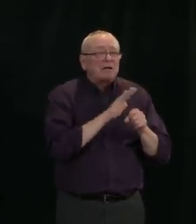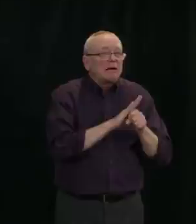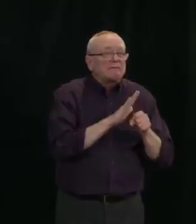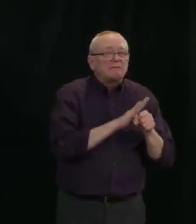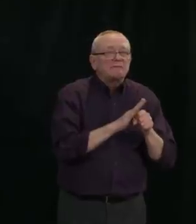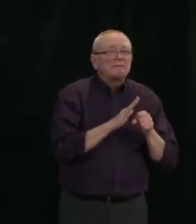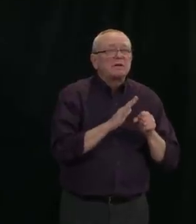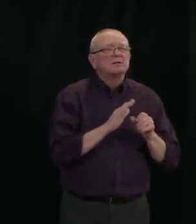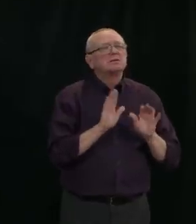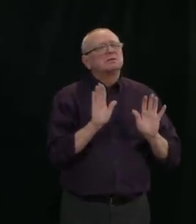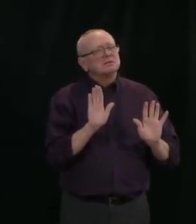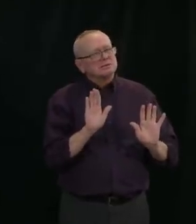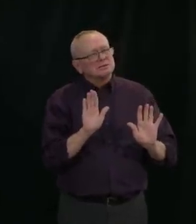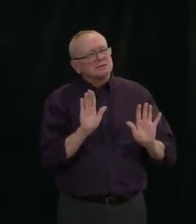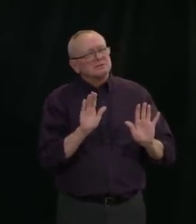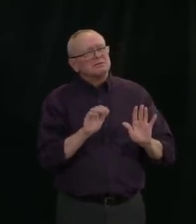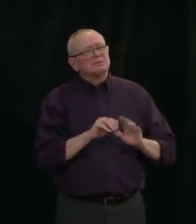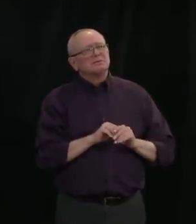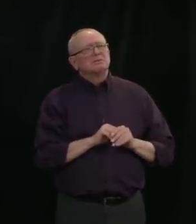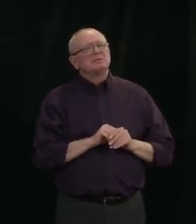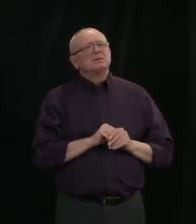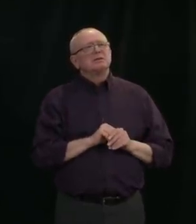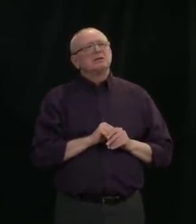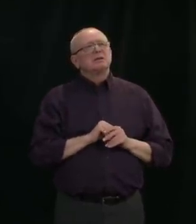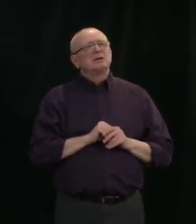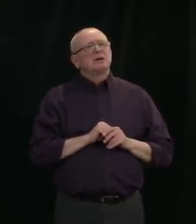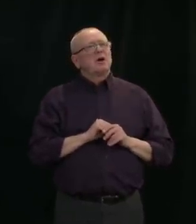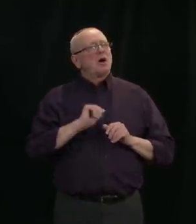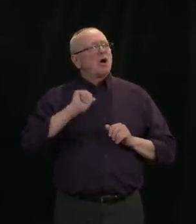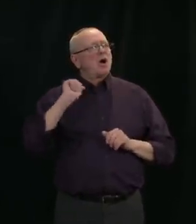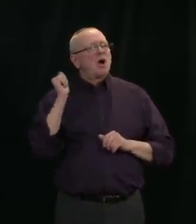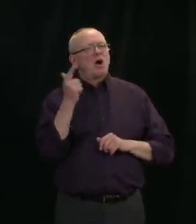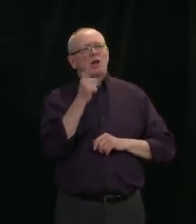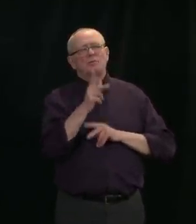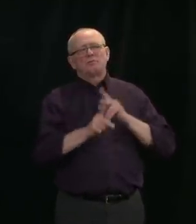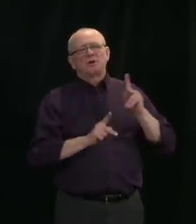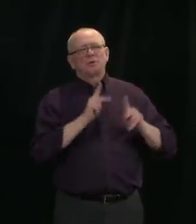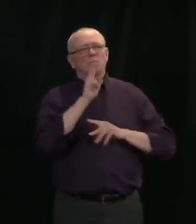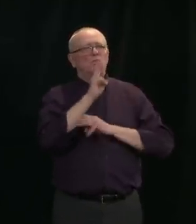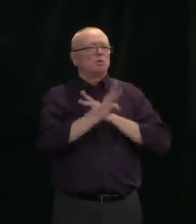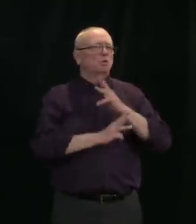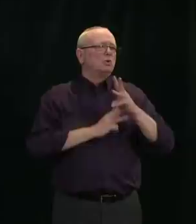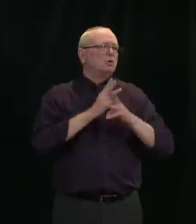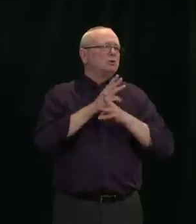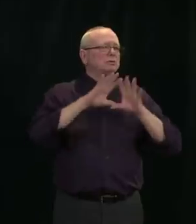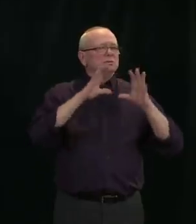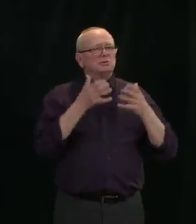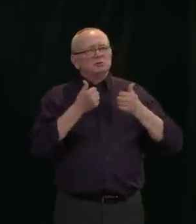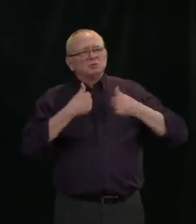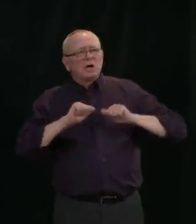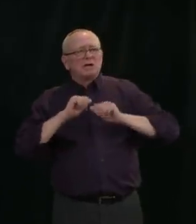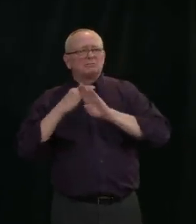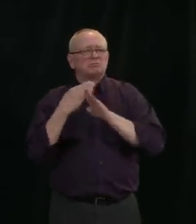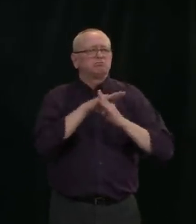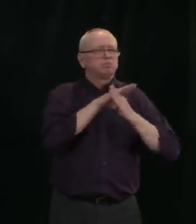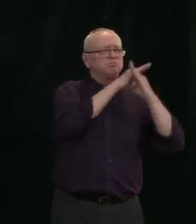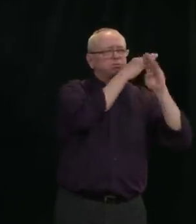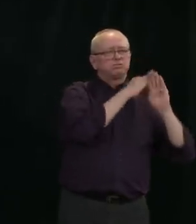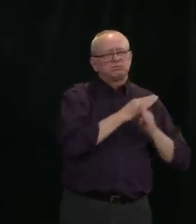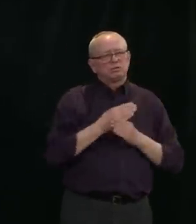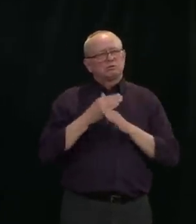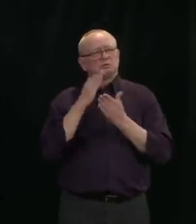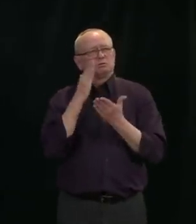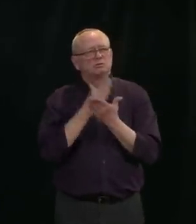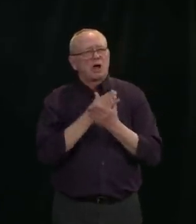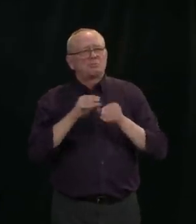the world to limit the spread of COVID, that there are some concerns that have been raised with respect to supply chains